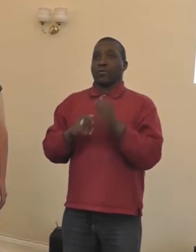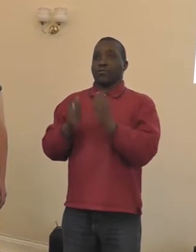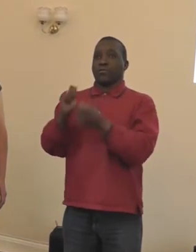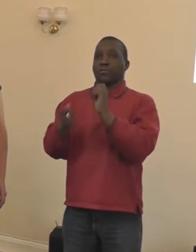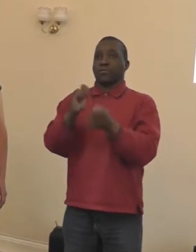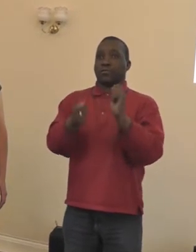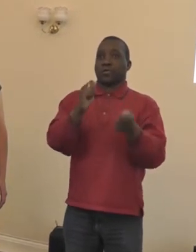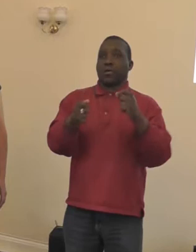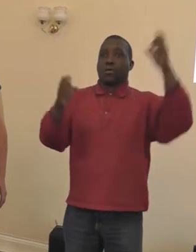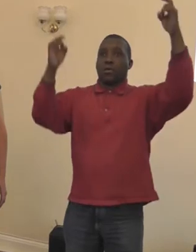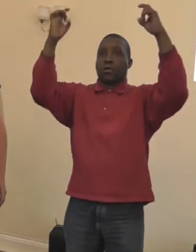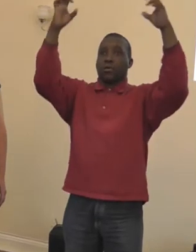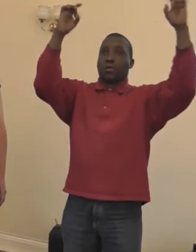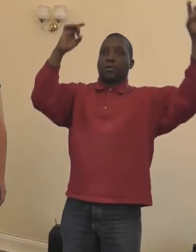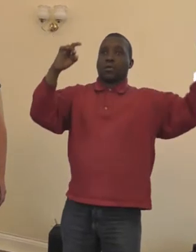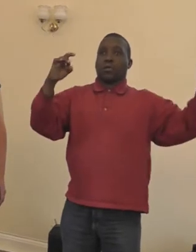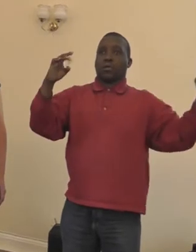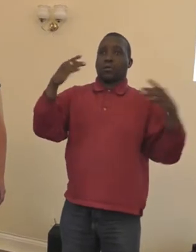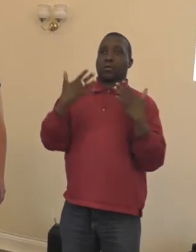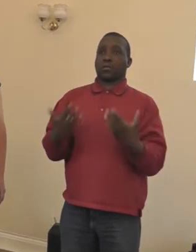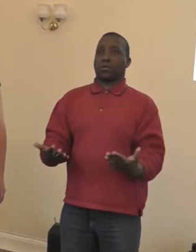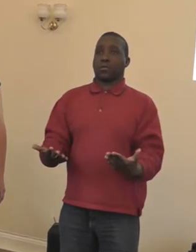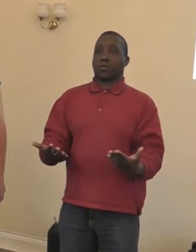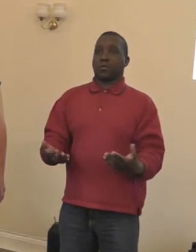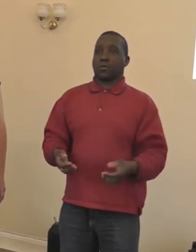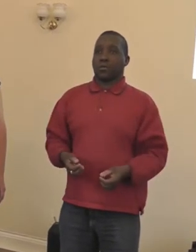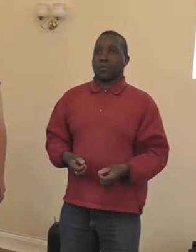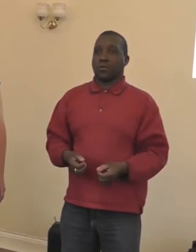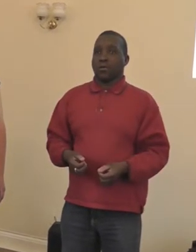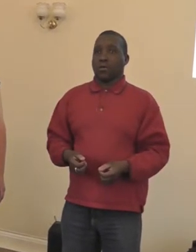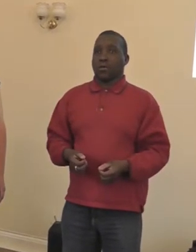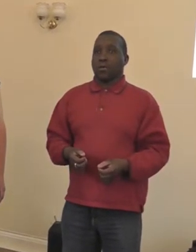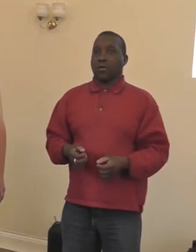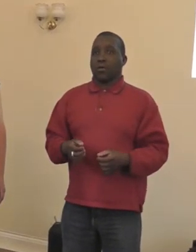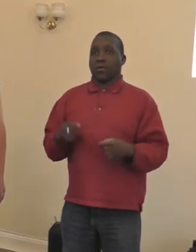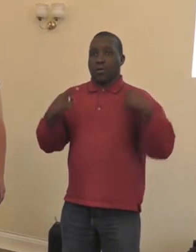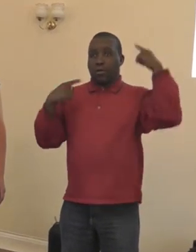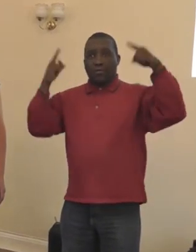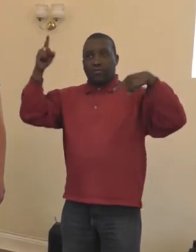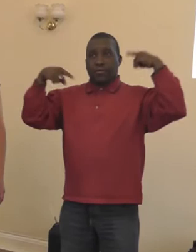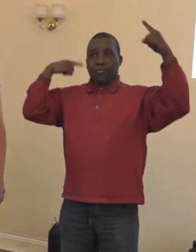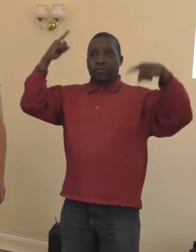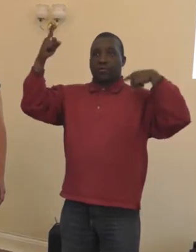the star today. To the sound of drums,